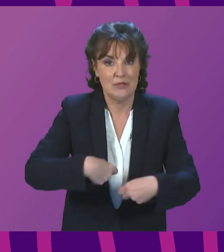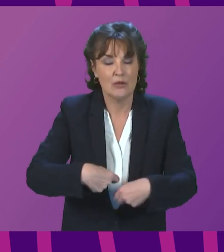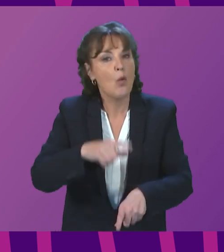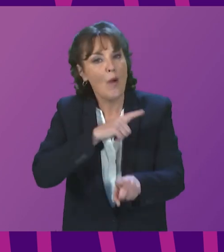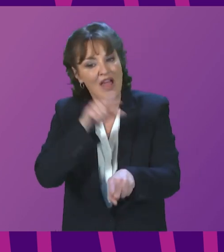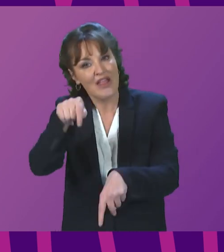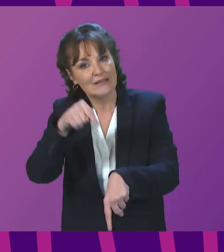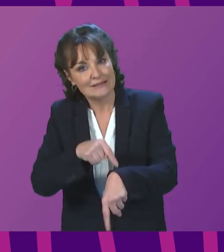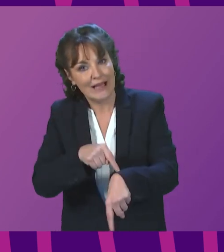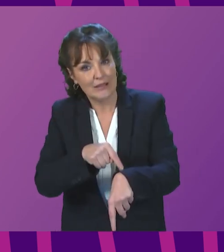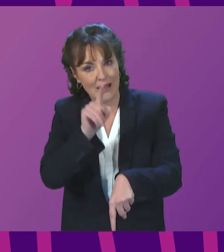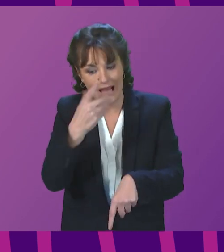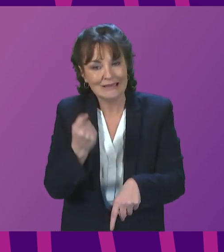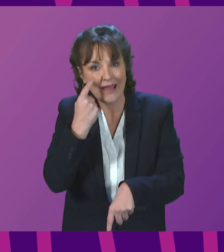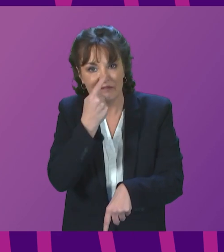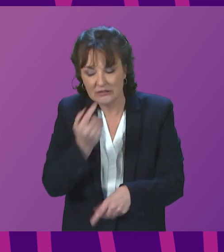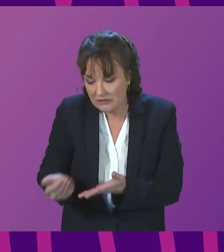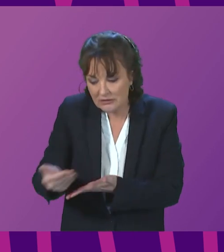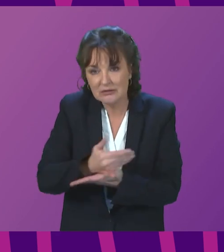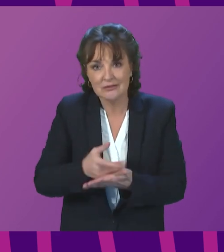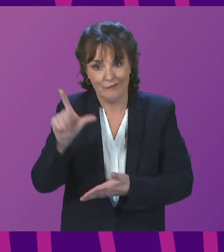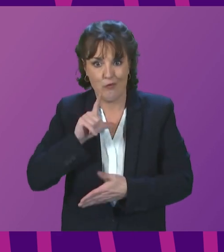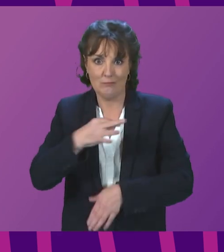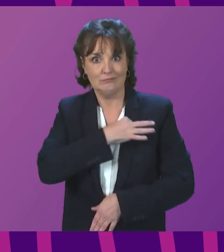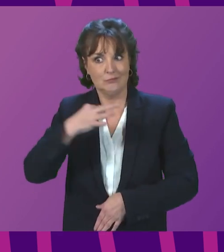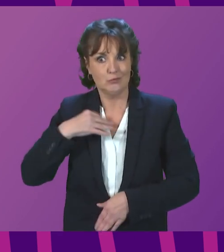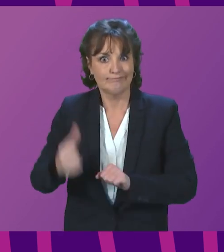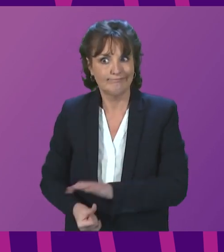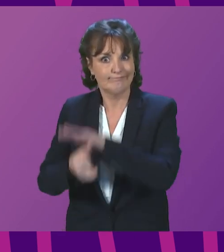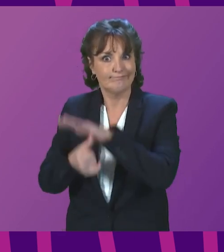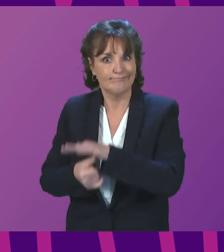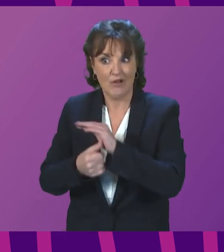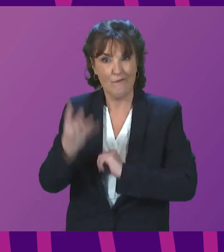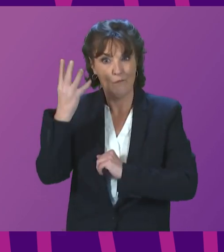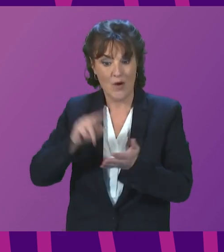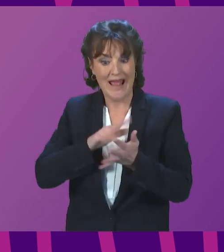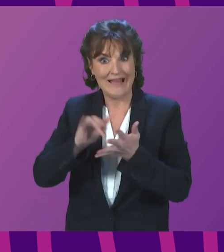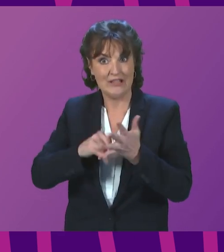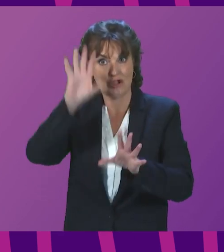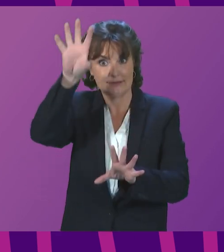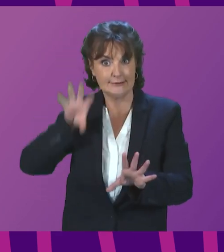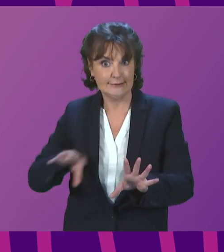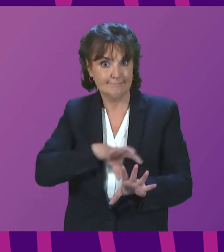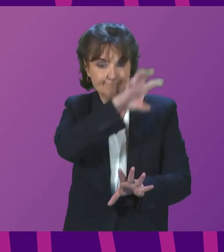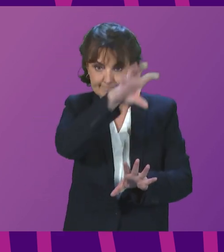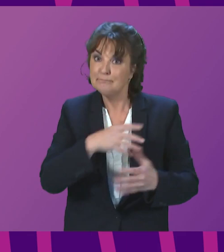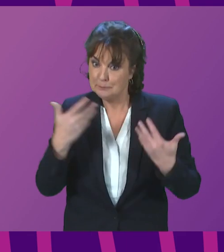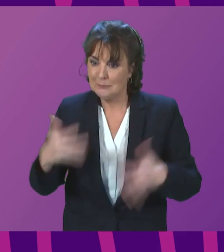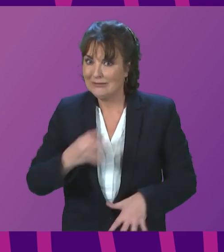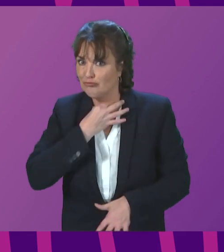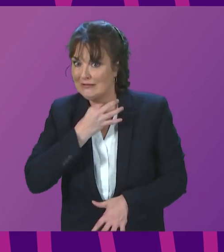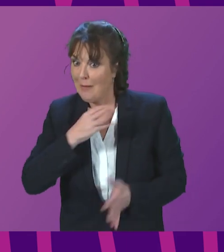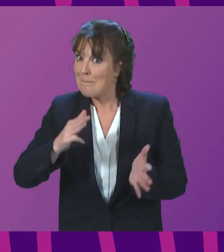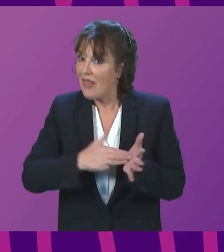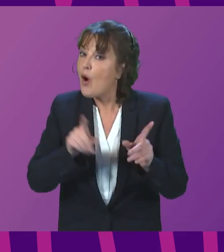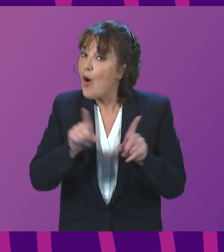evidence and clinical concerns raised by lead clinicians in the four NHS assisted conception units about the risk to